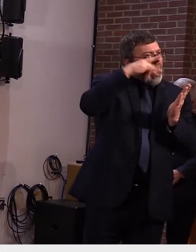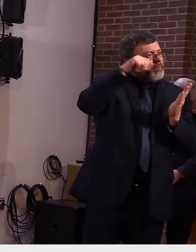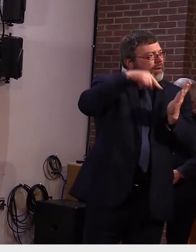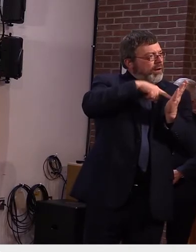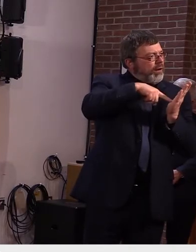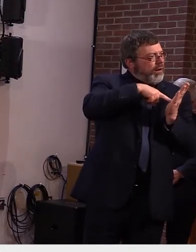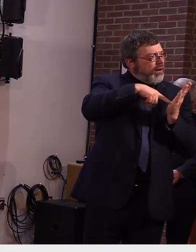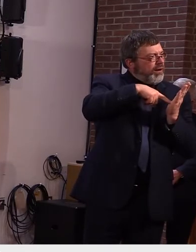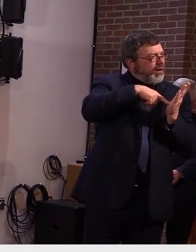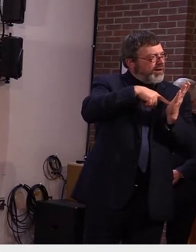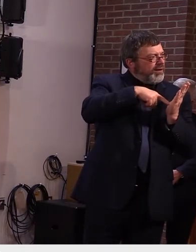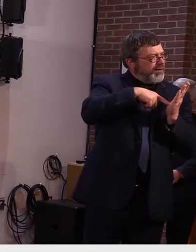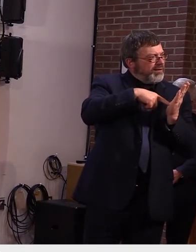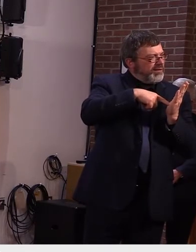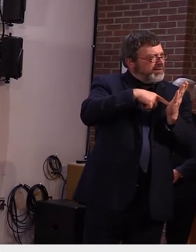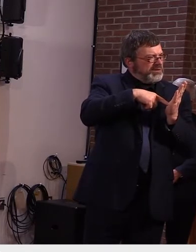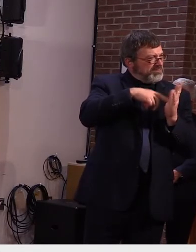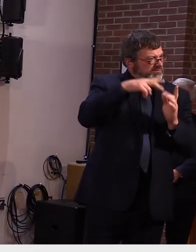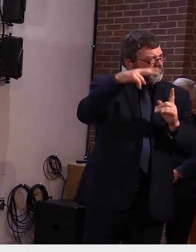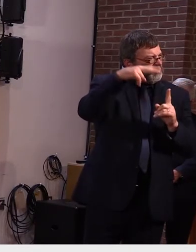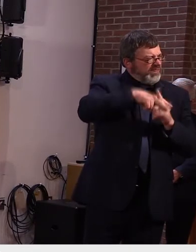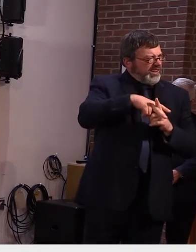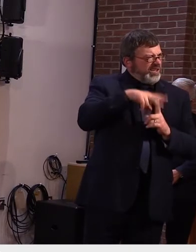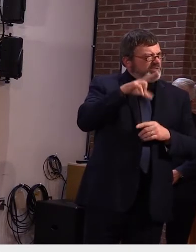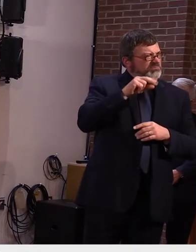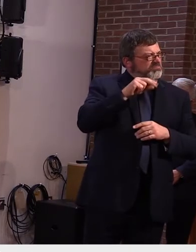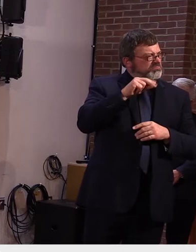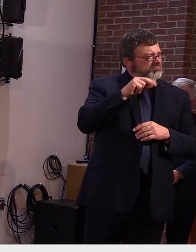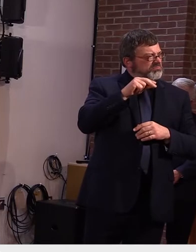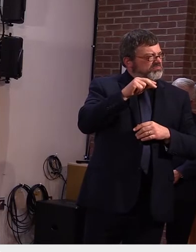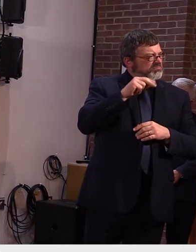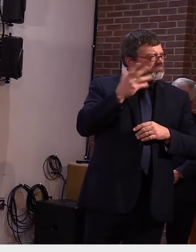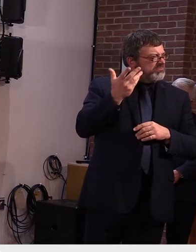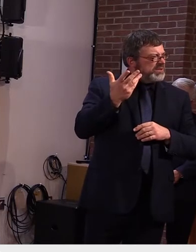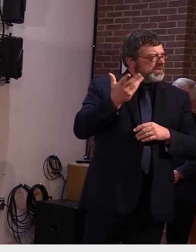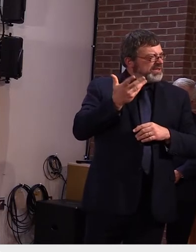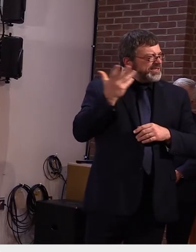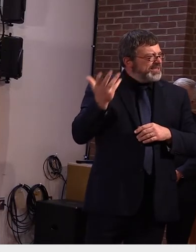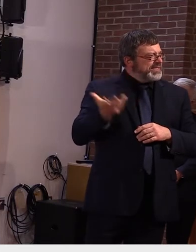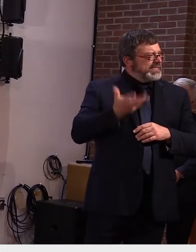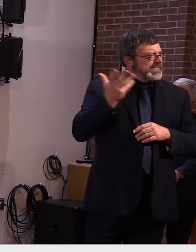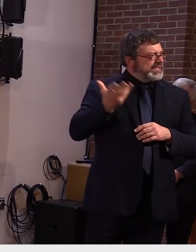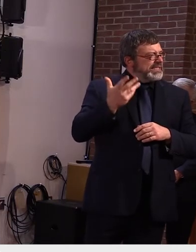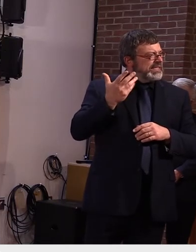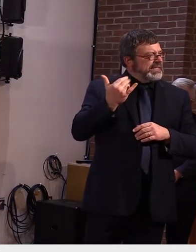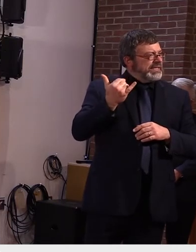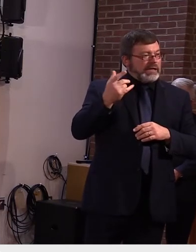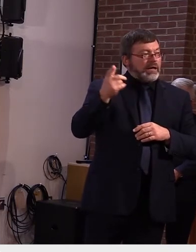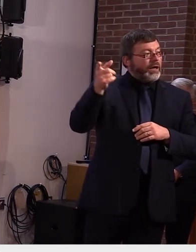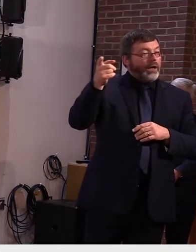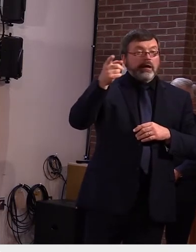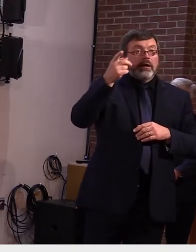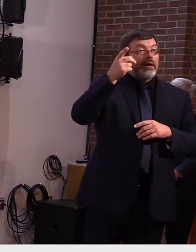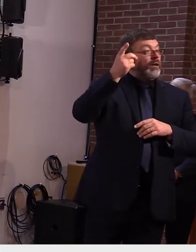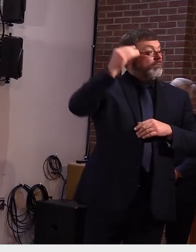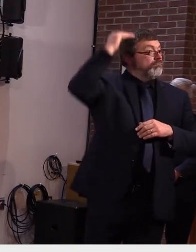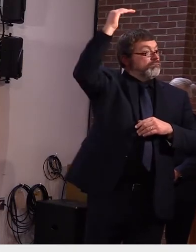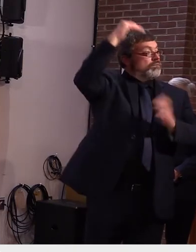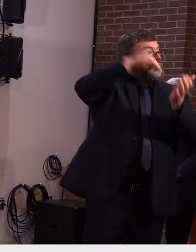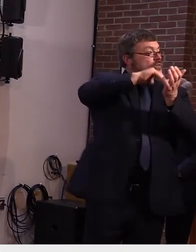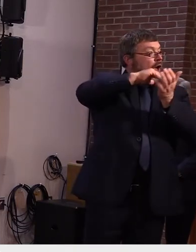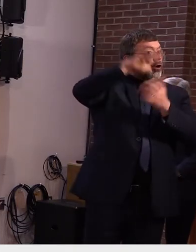state so just wondering what's changed since dr levine went on vacation why are we back to picking and choosing